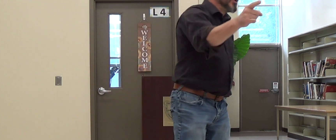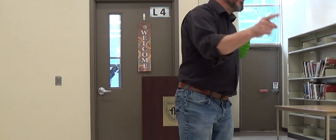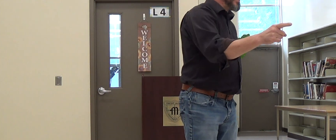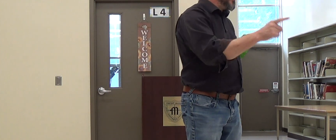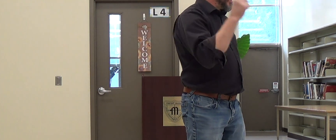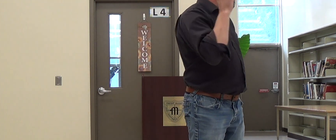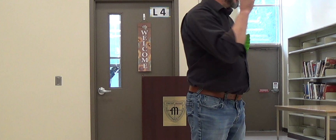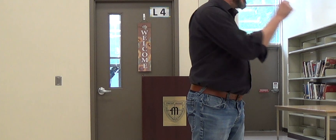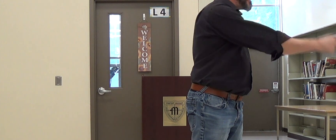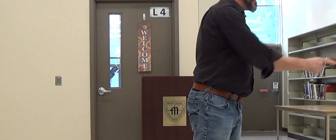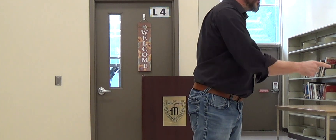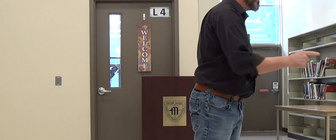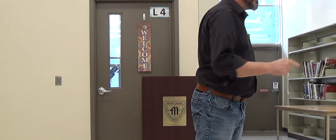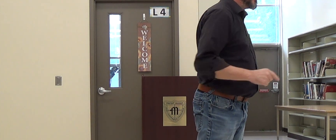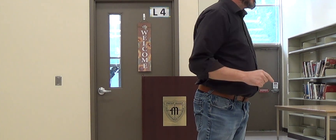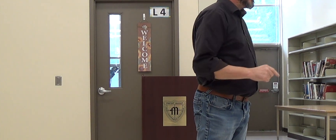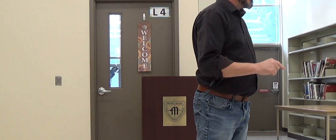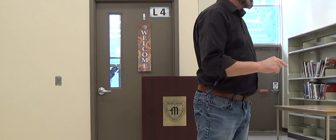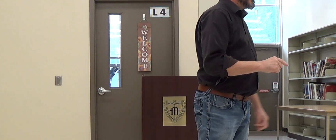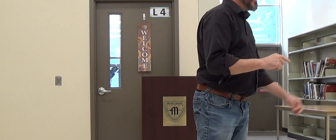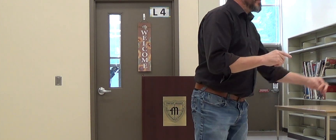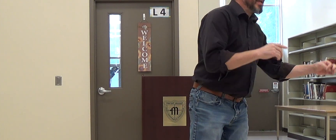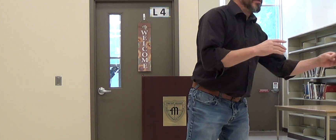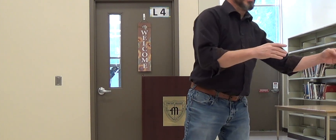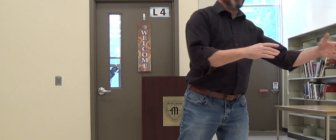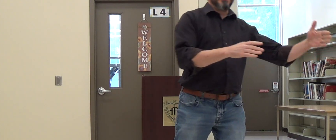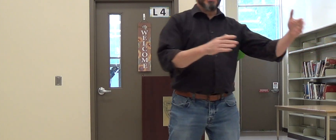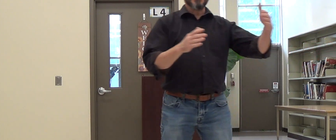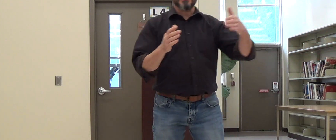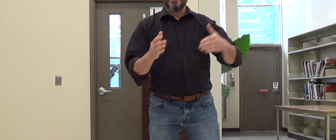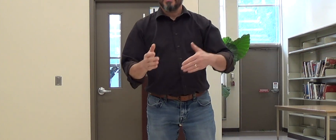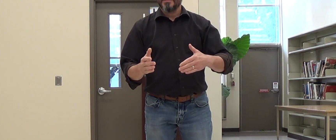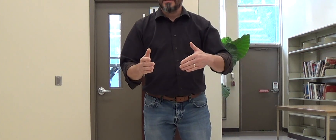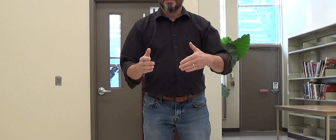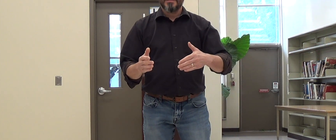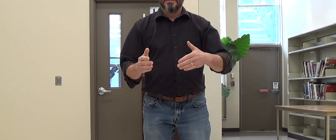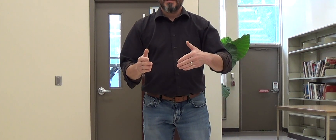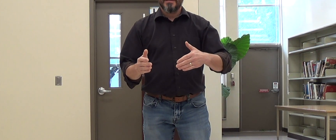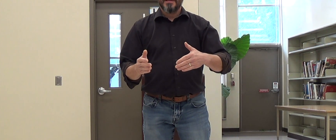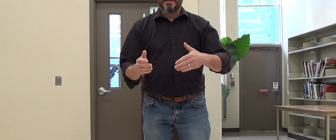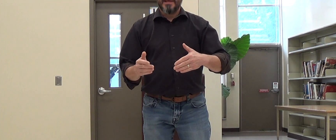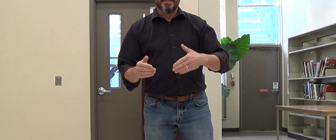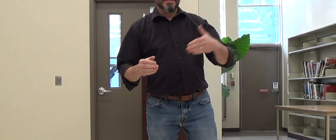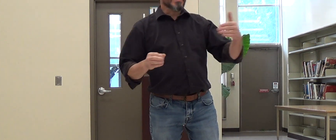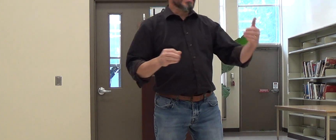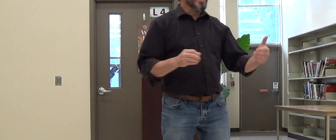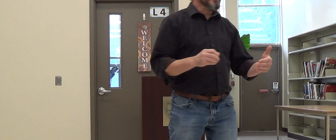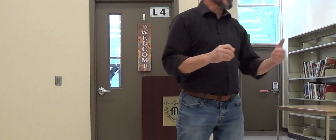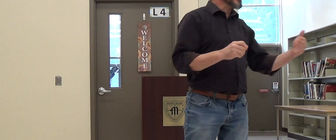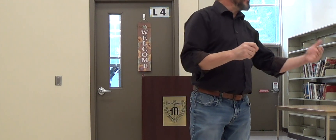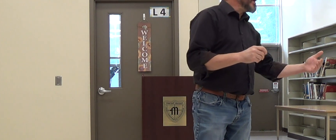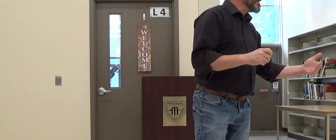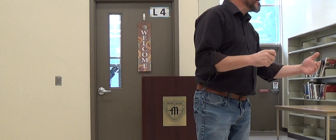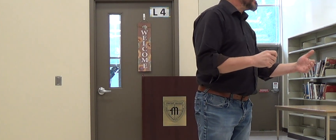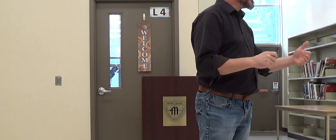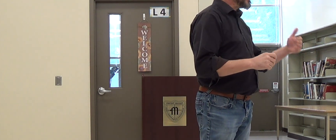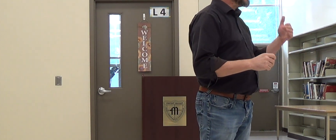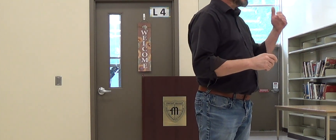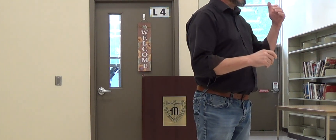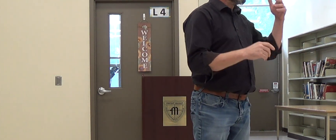doing that, you're coming for a detention. And they give the child a detention. And the next day, in the next week, the child is